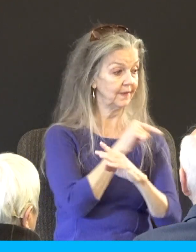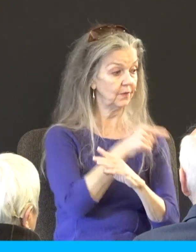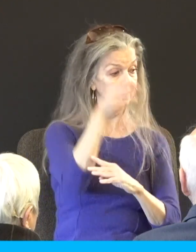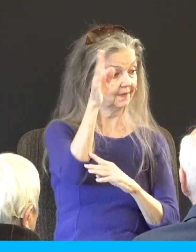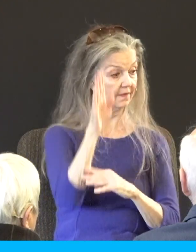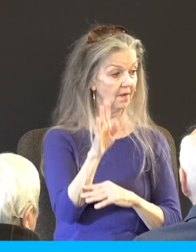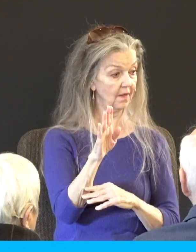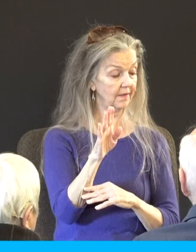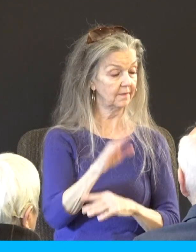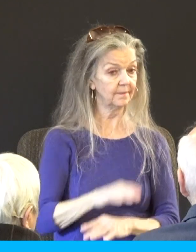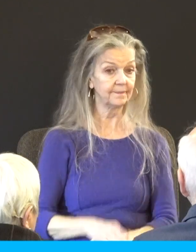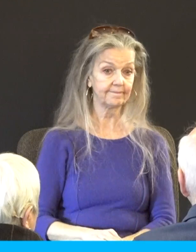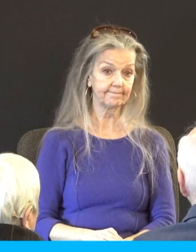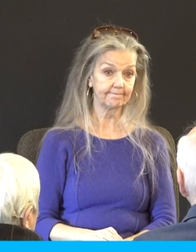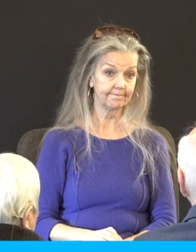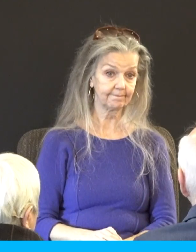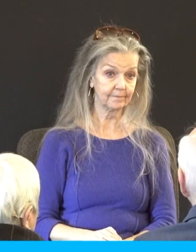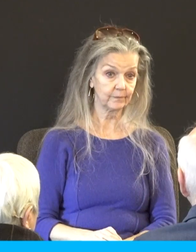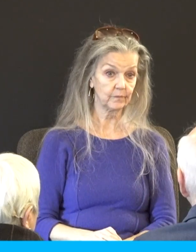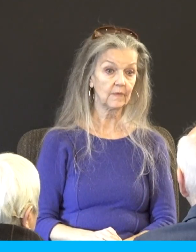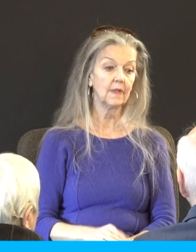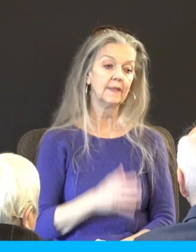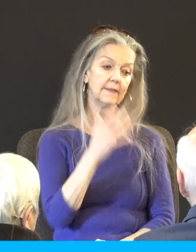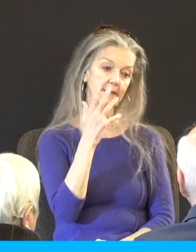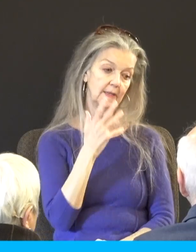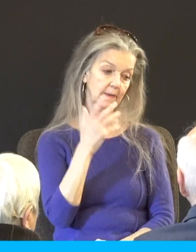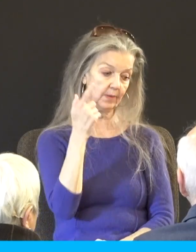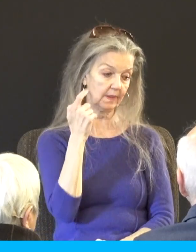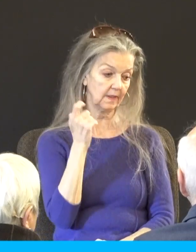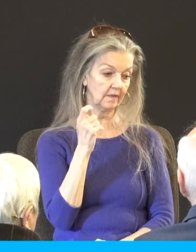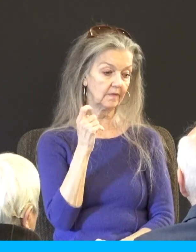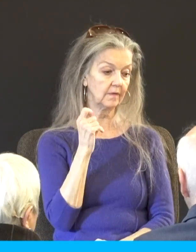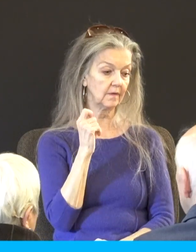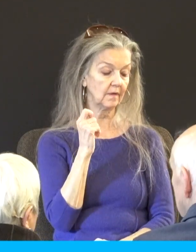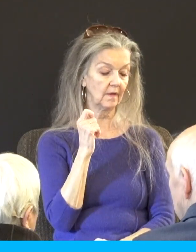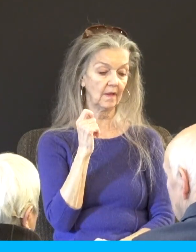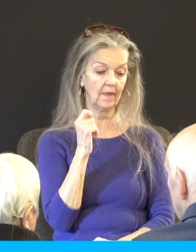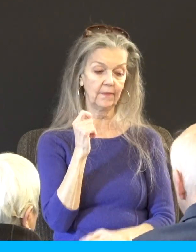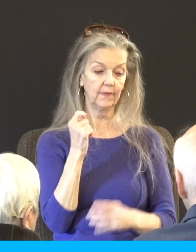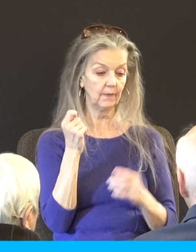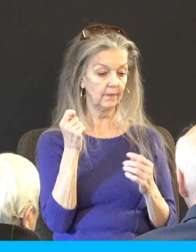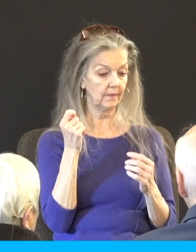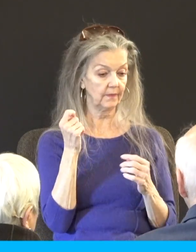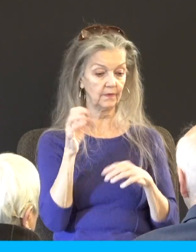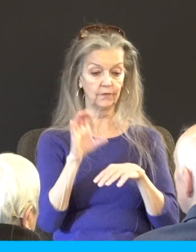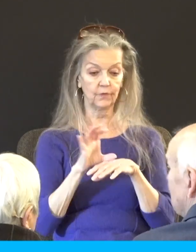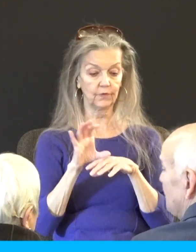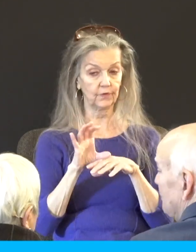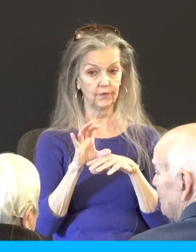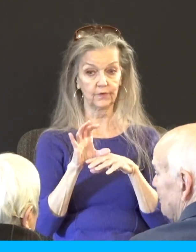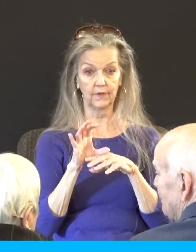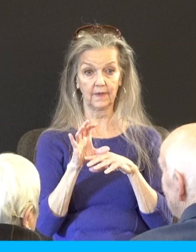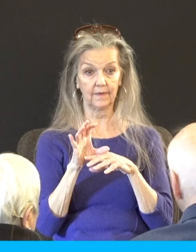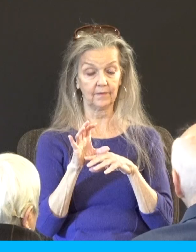life and sadly because there is such a falling away going on within the church which is a sign of the last days